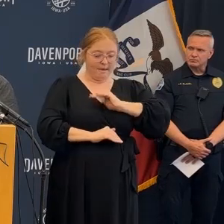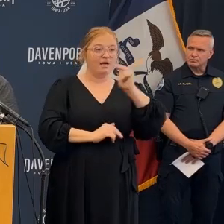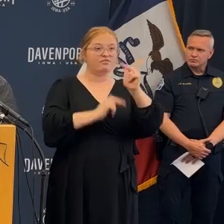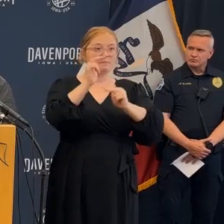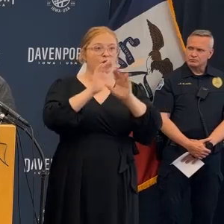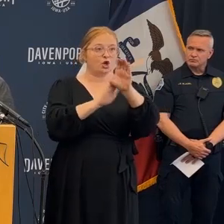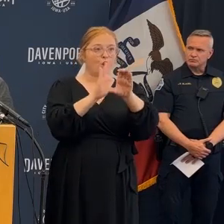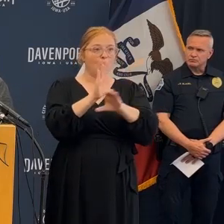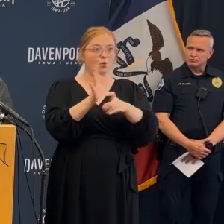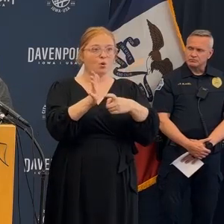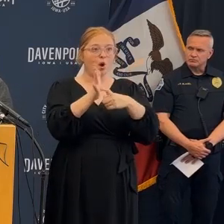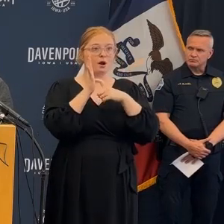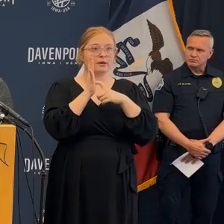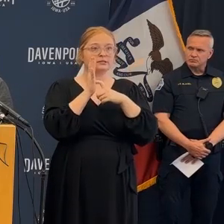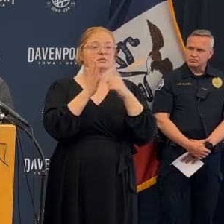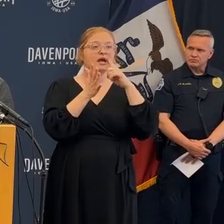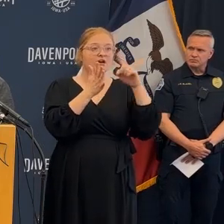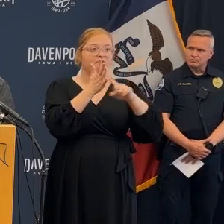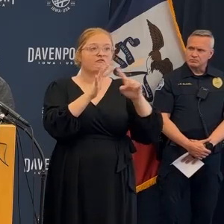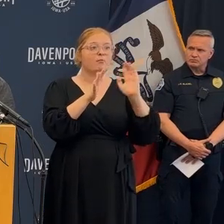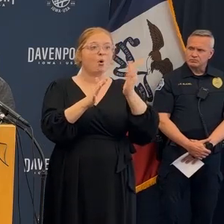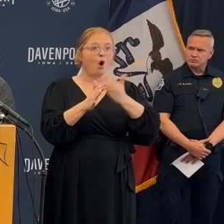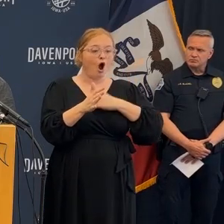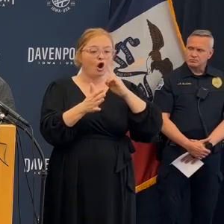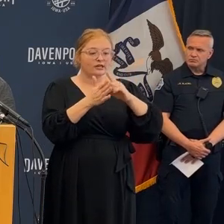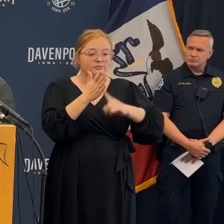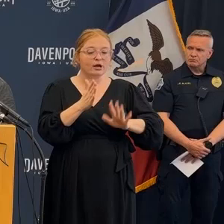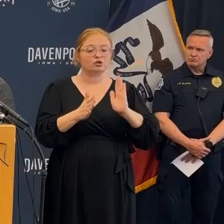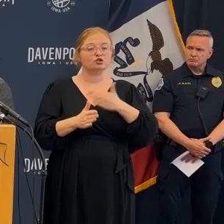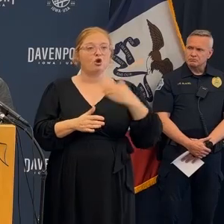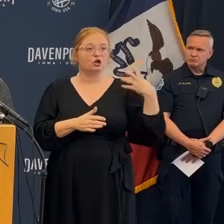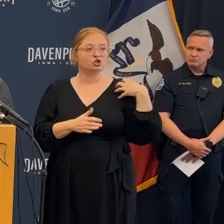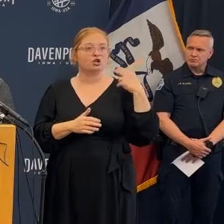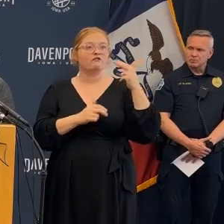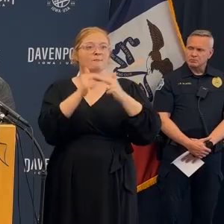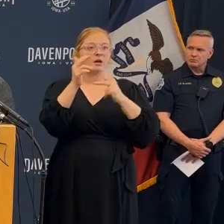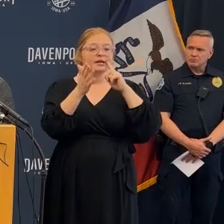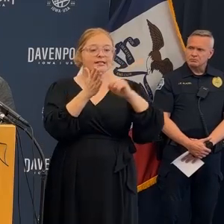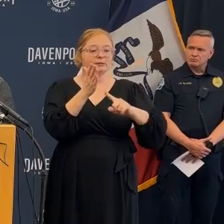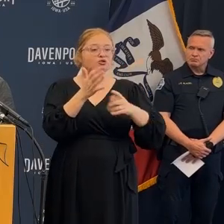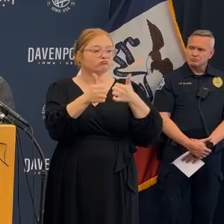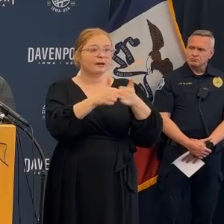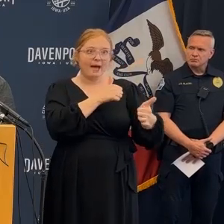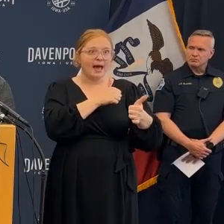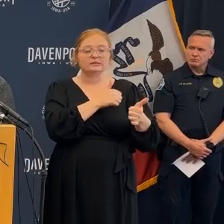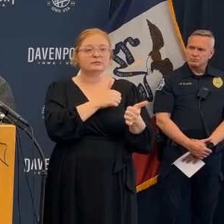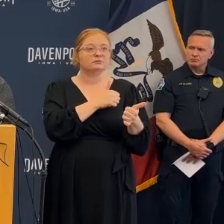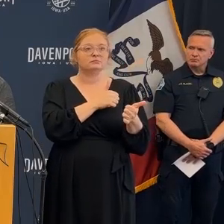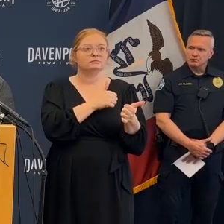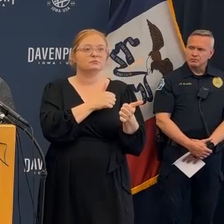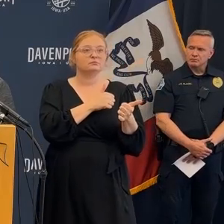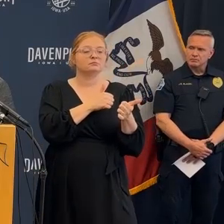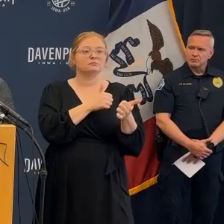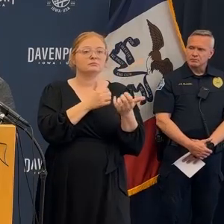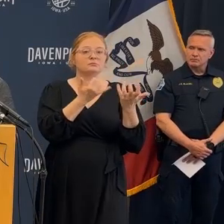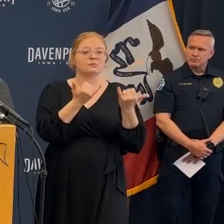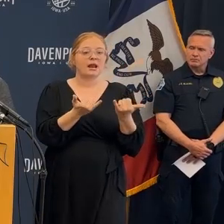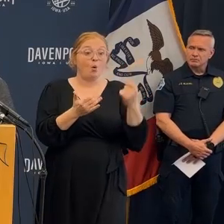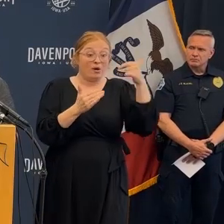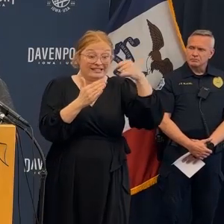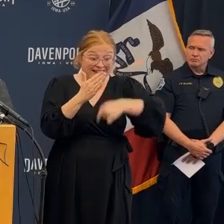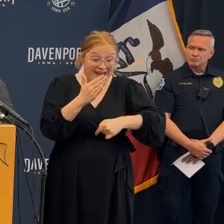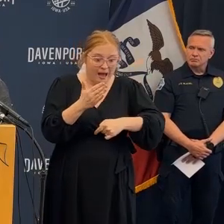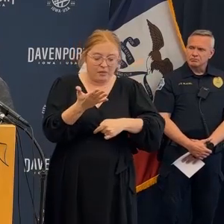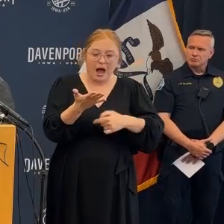given that it did collapse this weekend right sure so the current repairs being made at the time of the collapse were not passed they were still